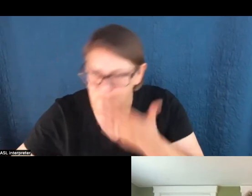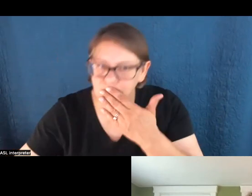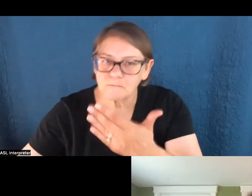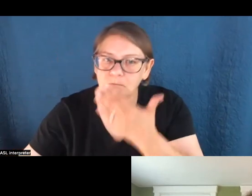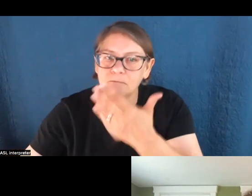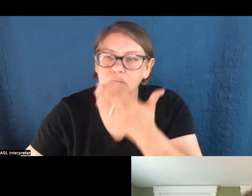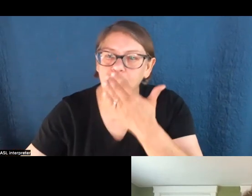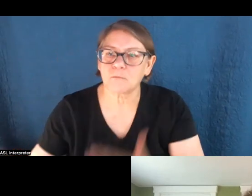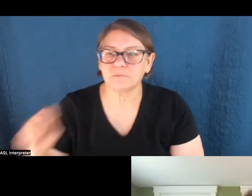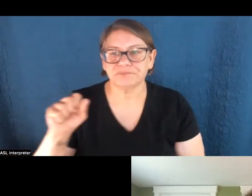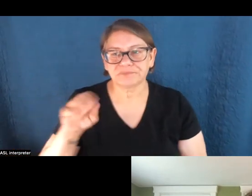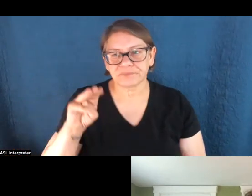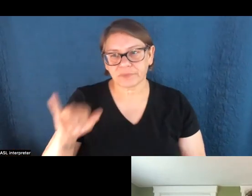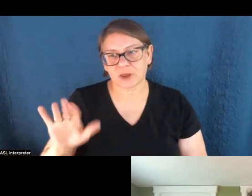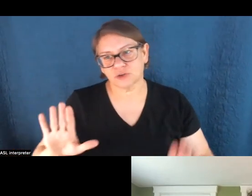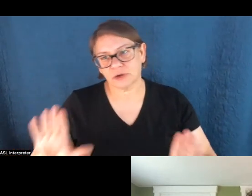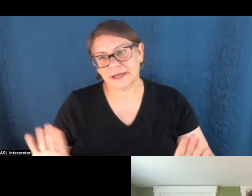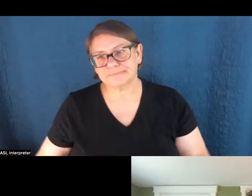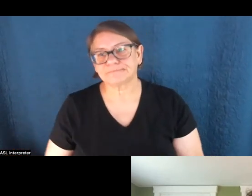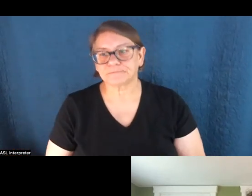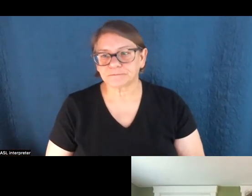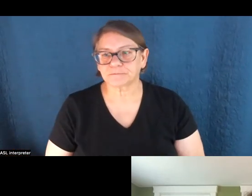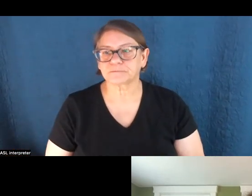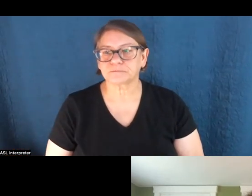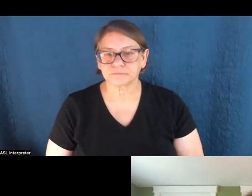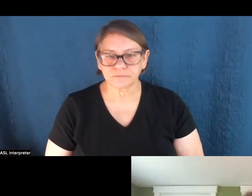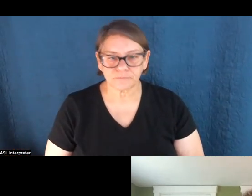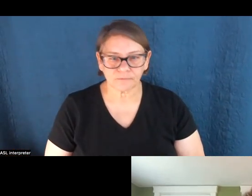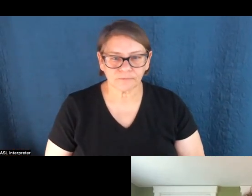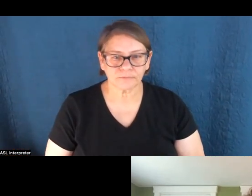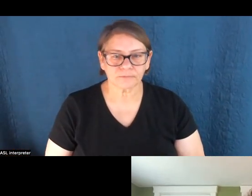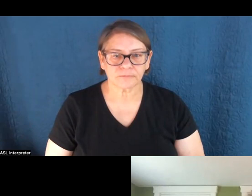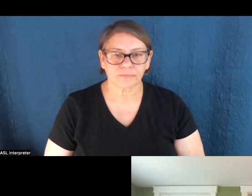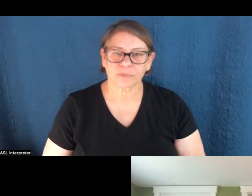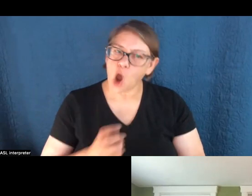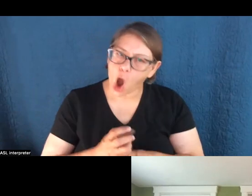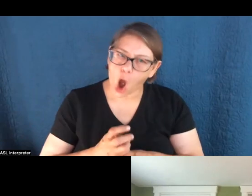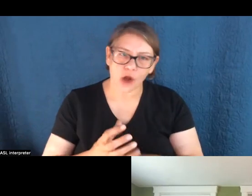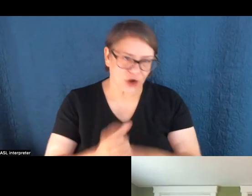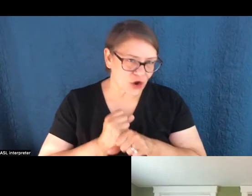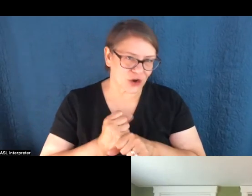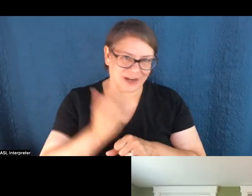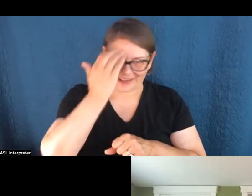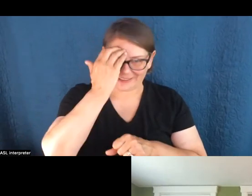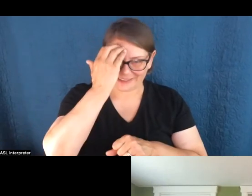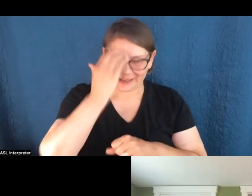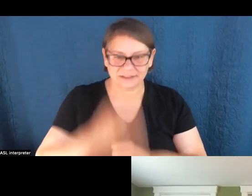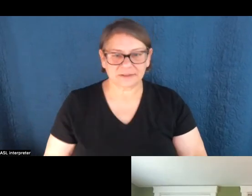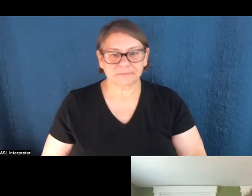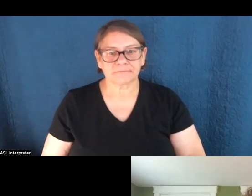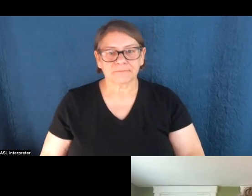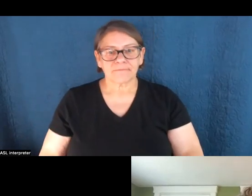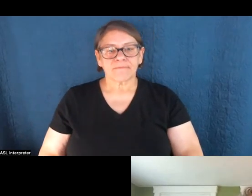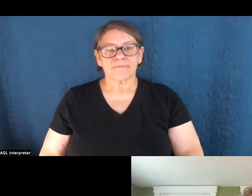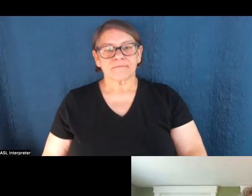absolutely terrific. We really appreciate your insights. Hard-earned insights, I might add. Thank you.